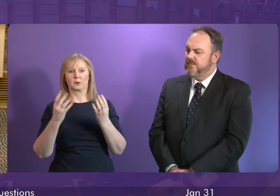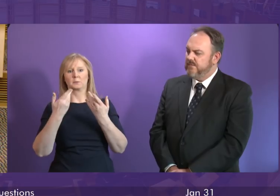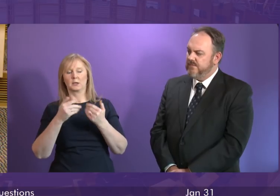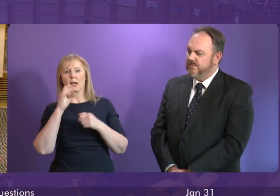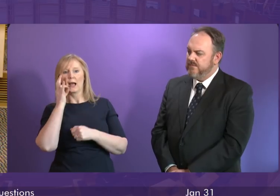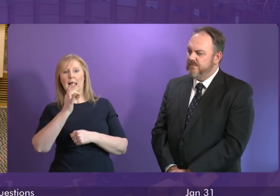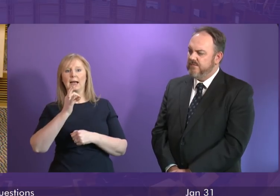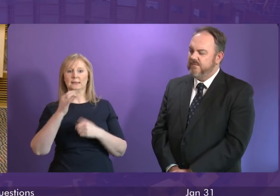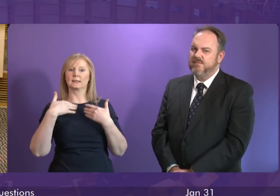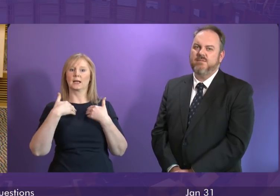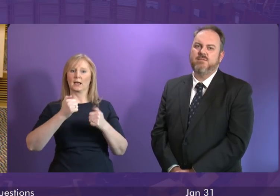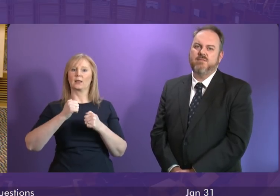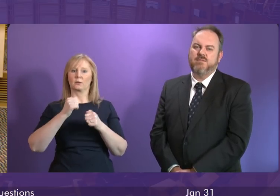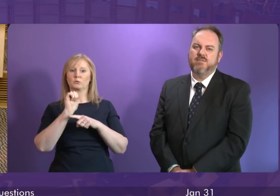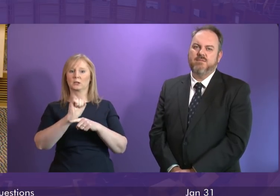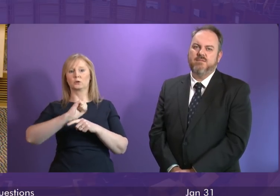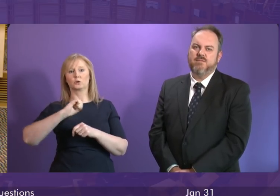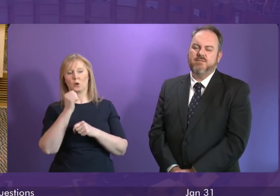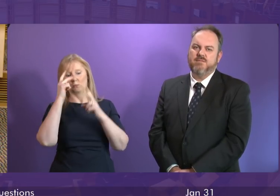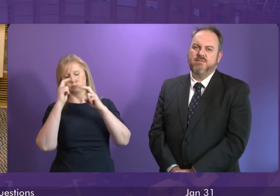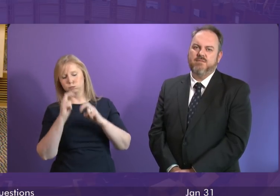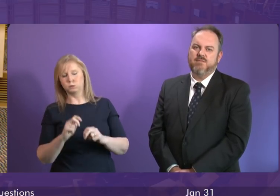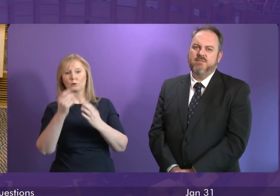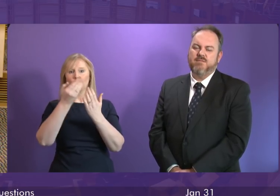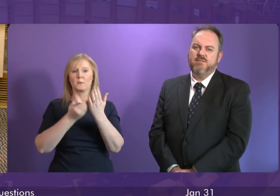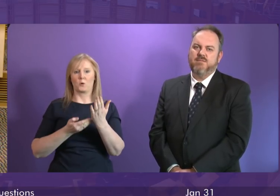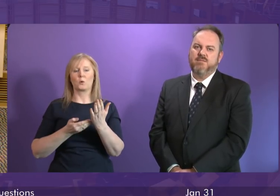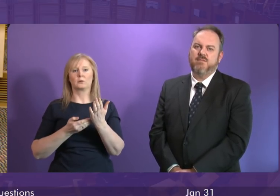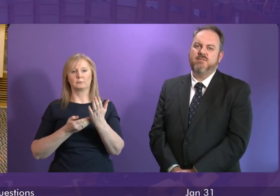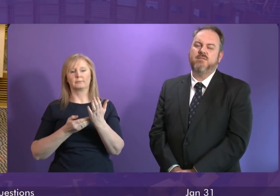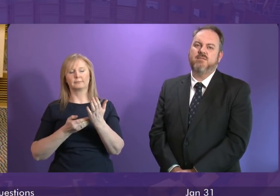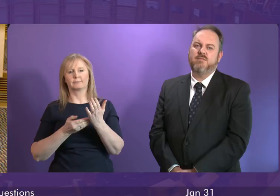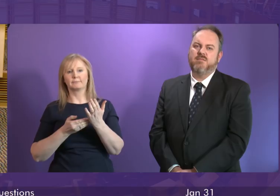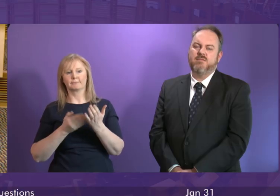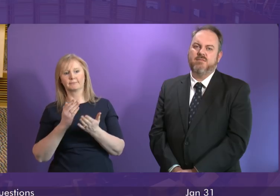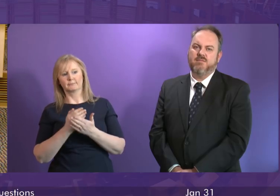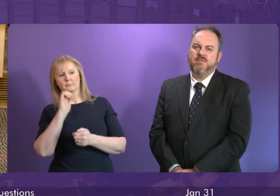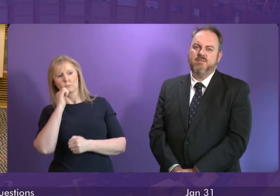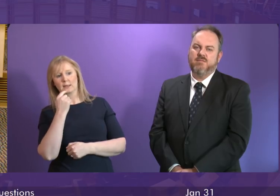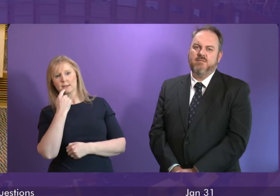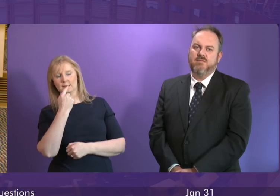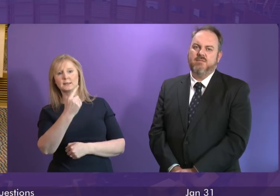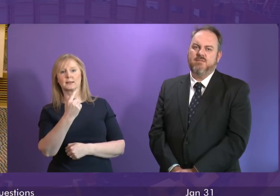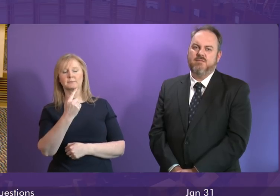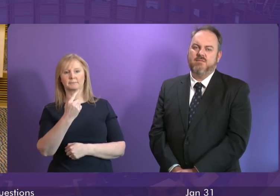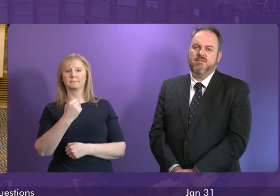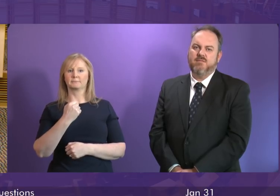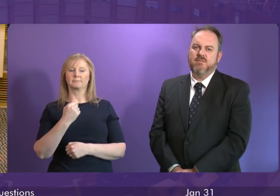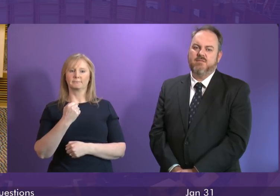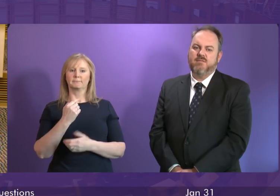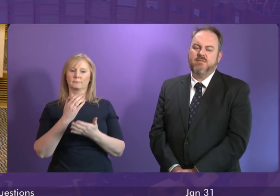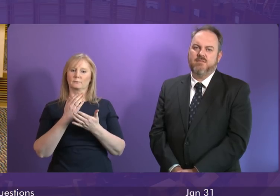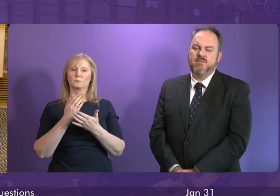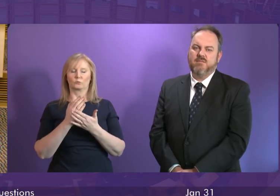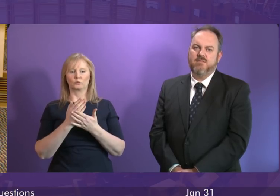investigate the incident and provide a report. The last thing I will say, Presiding Officer, and I would preface this by saying I am in no way trying